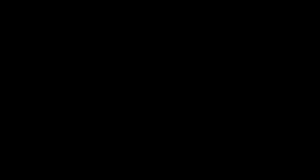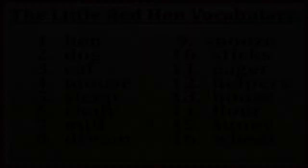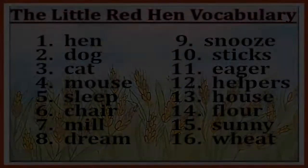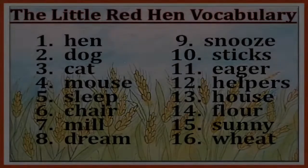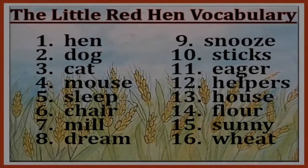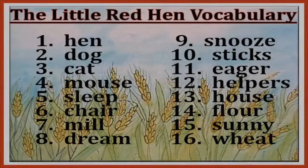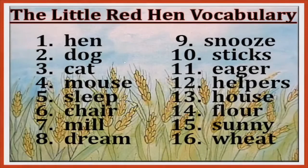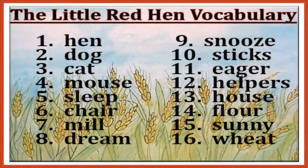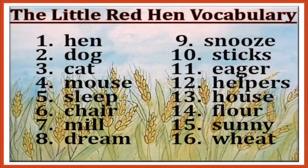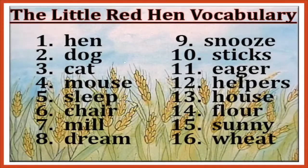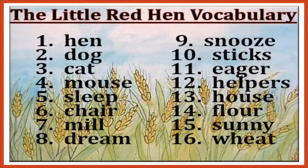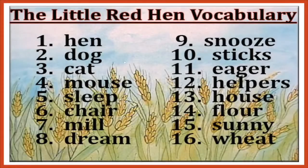Bye.